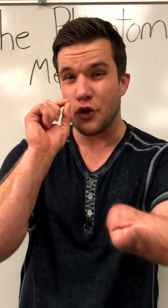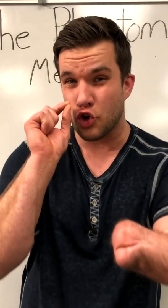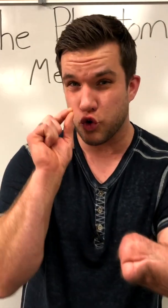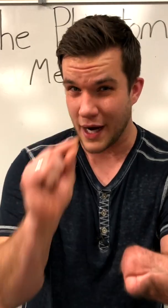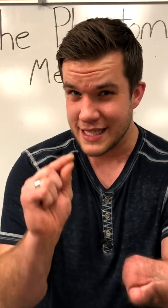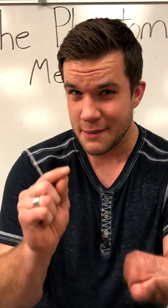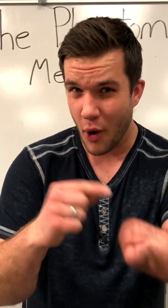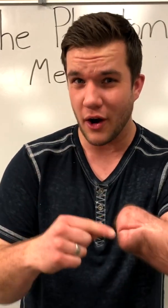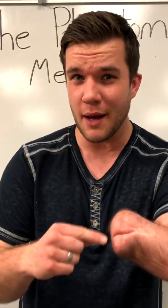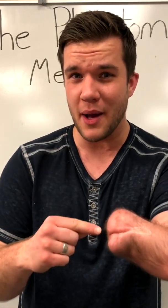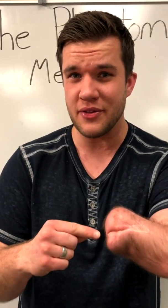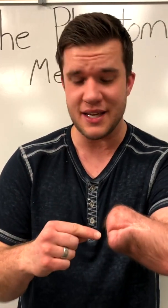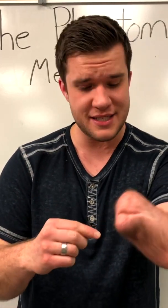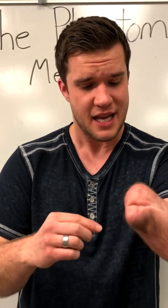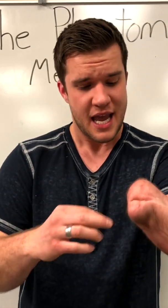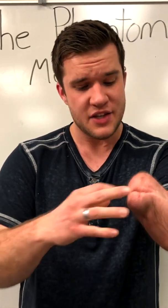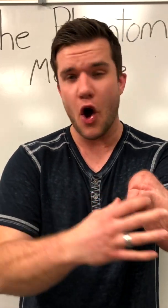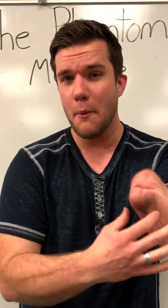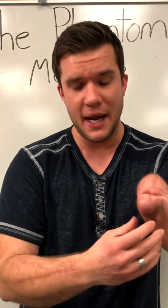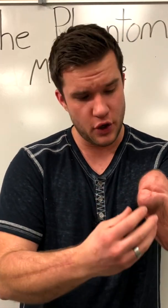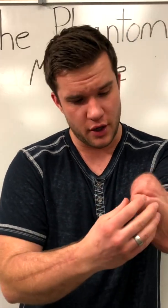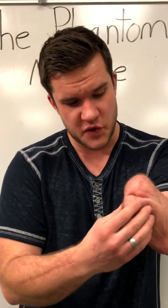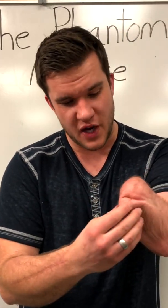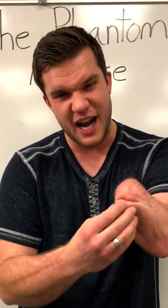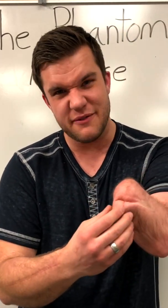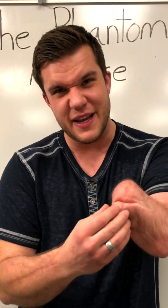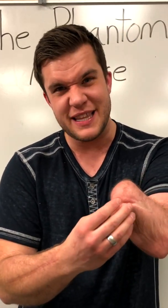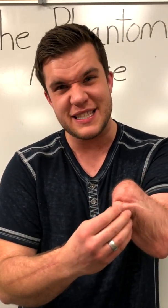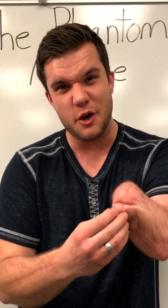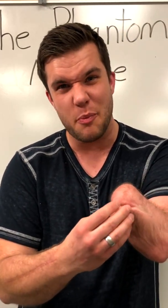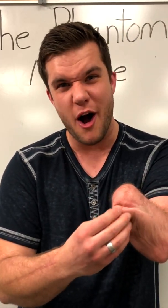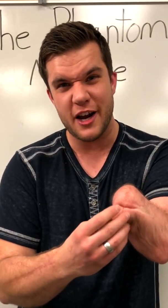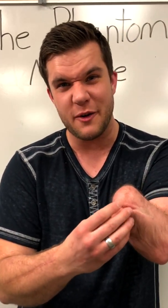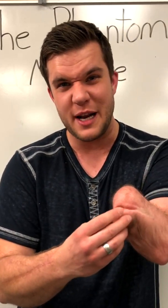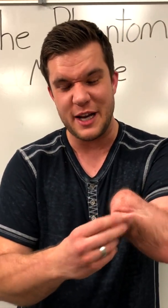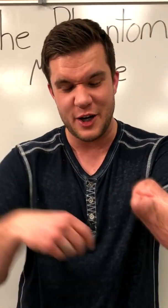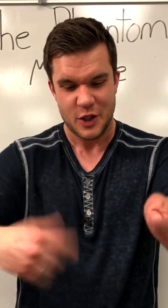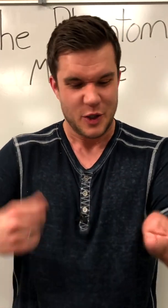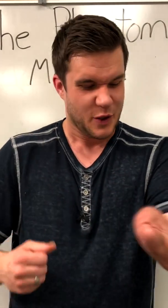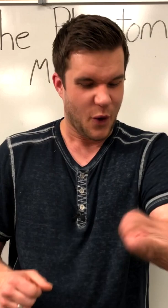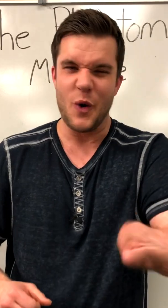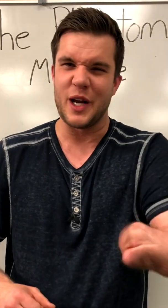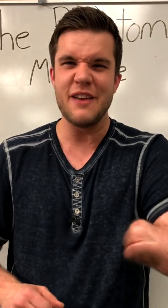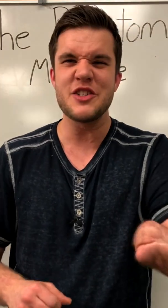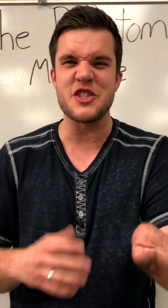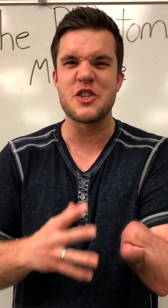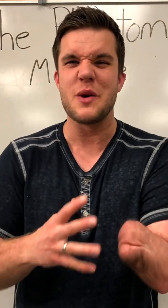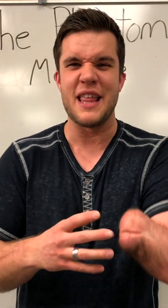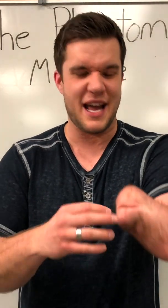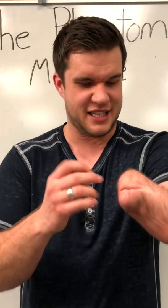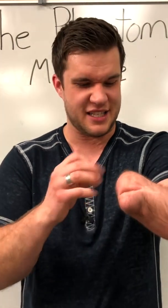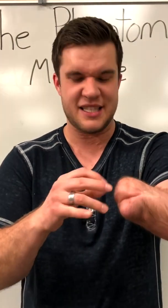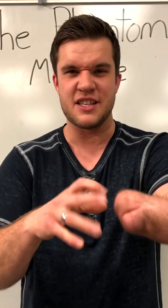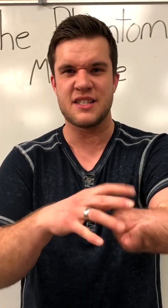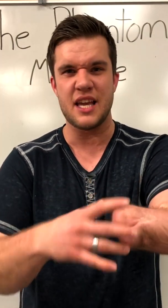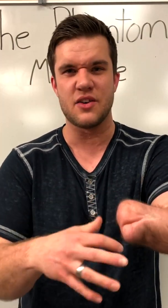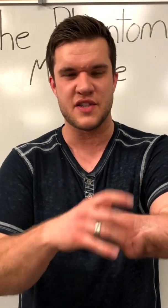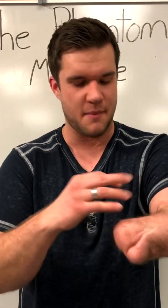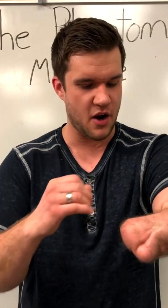the crazy part about this is all my nerves are kind of in this little pocket right here who even just doing that just sends tingles up my